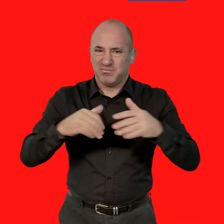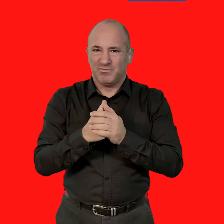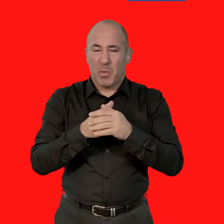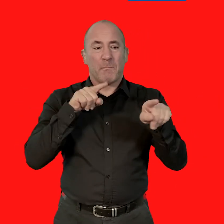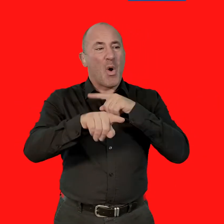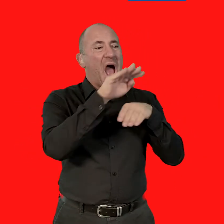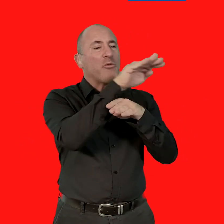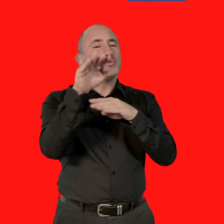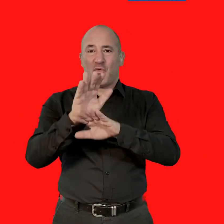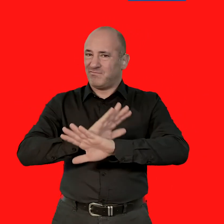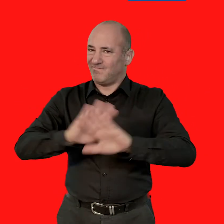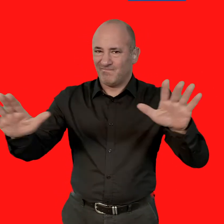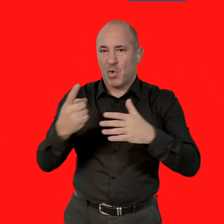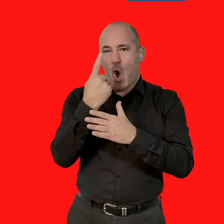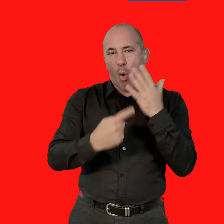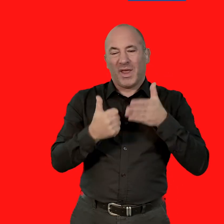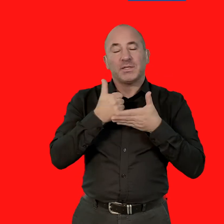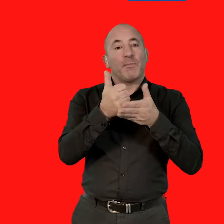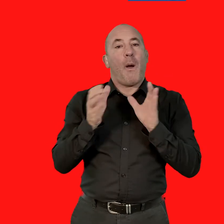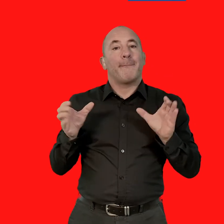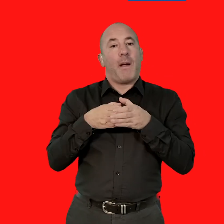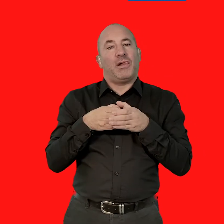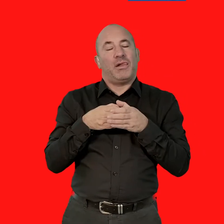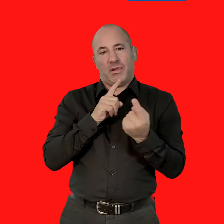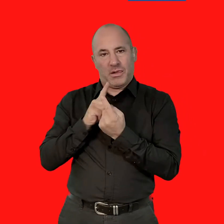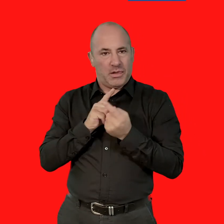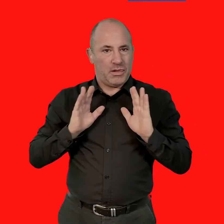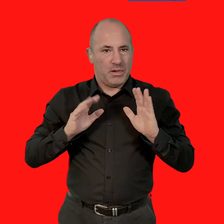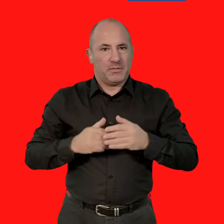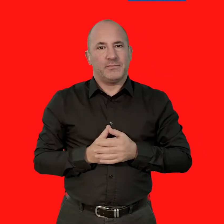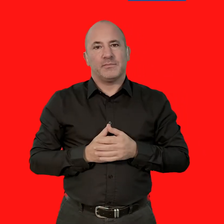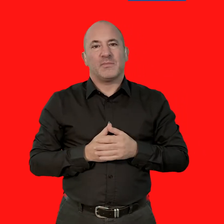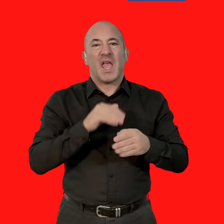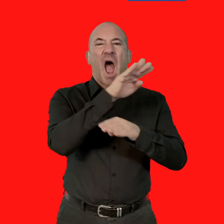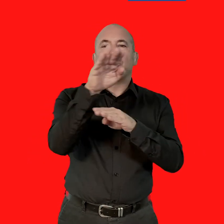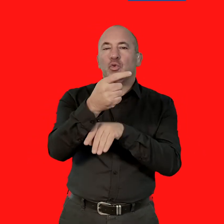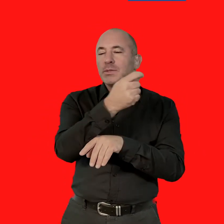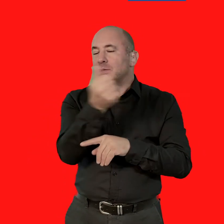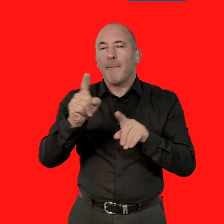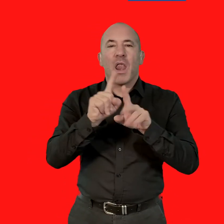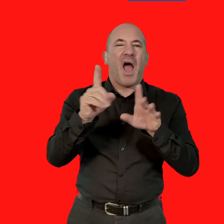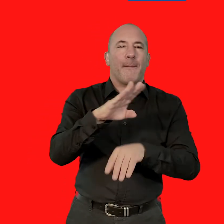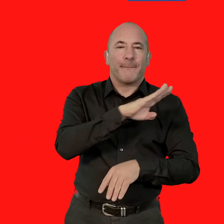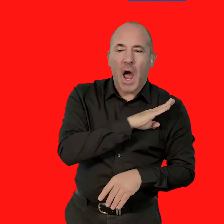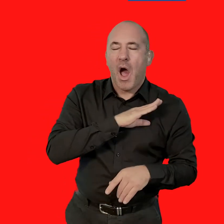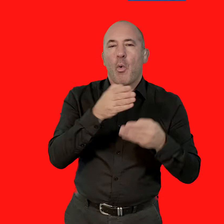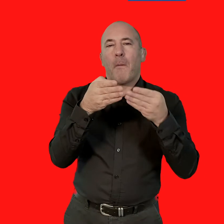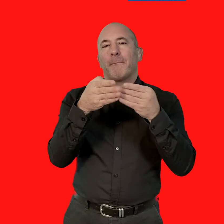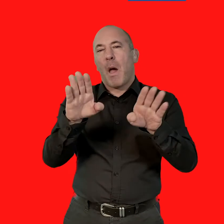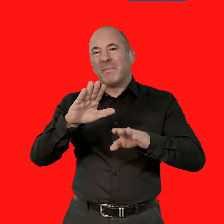or most outdoor places apart from support bubbles. Maximum of 6 in some outdoor public